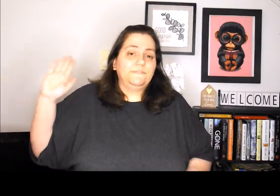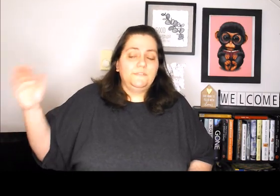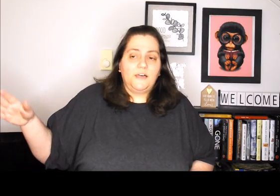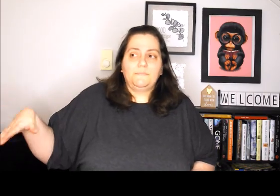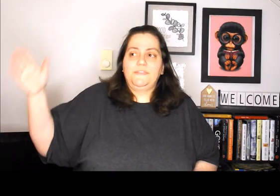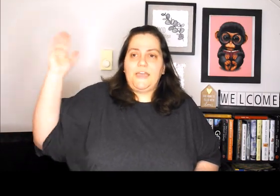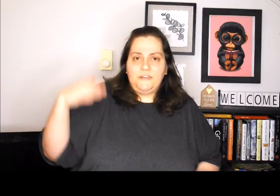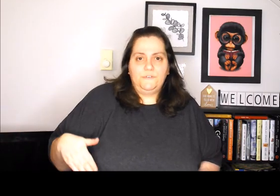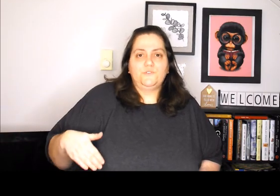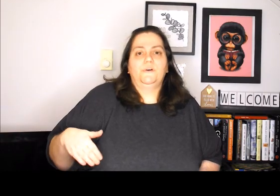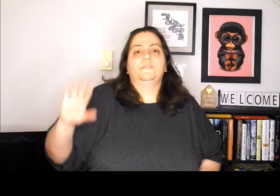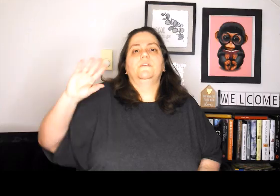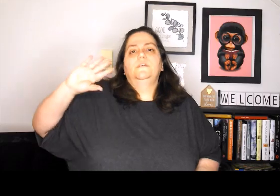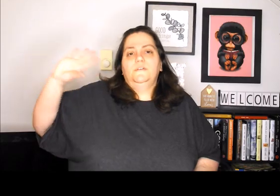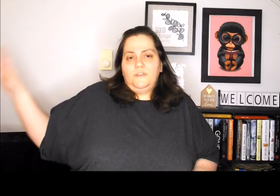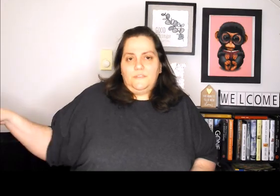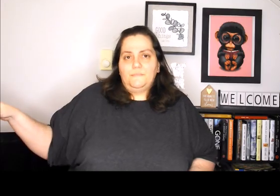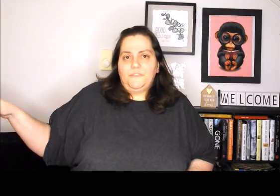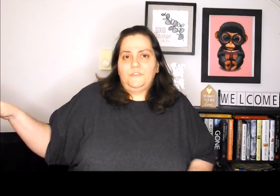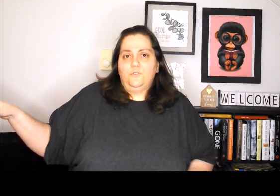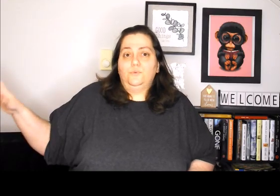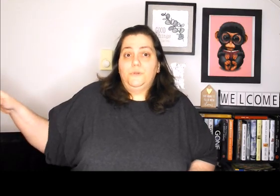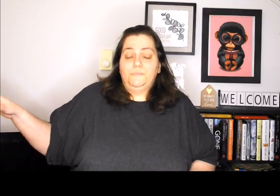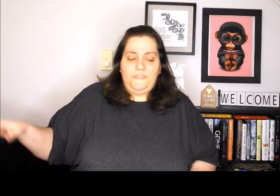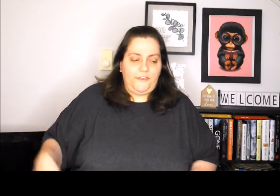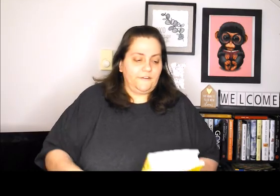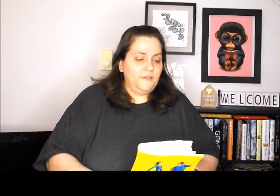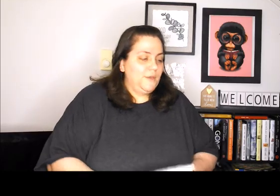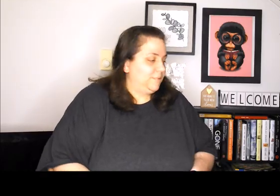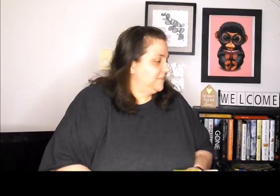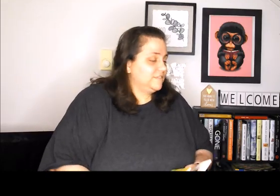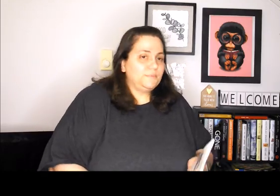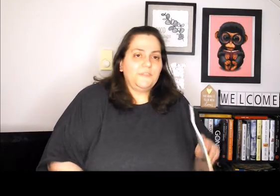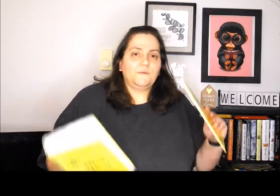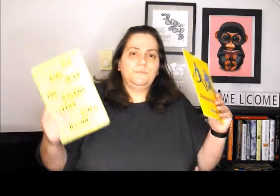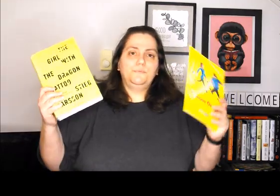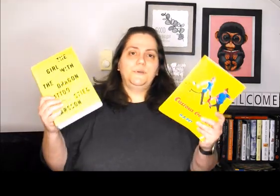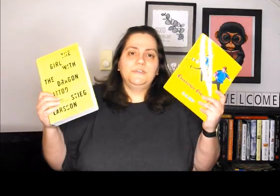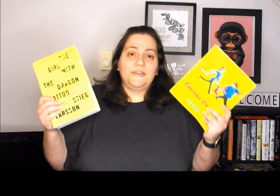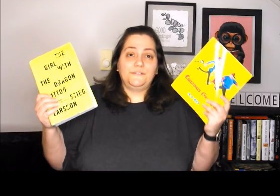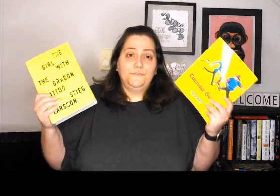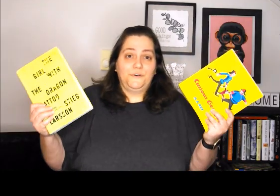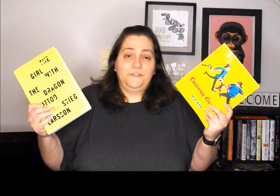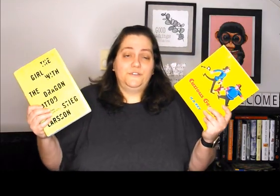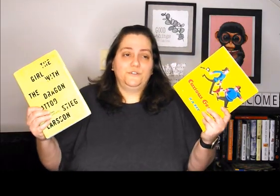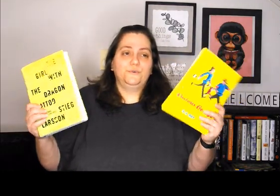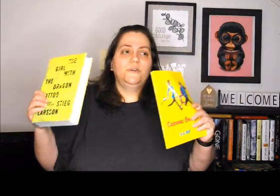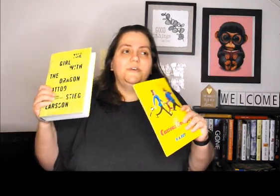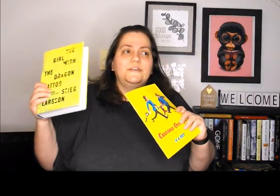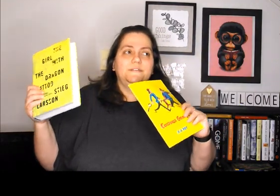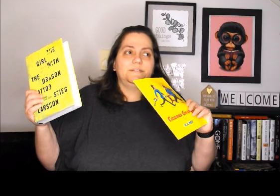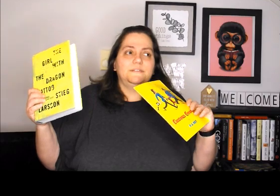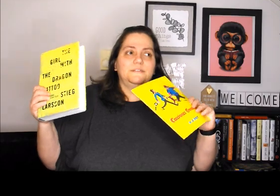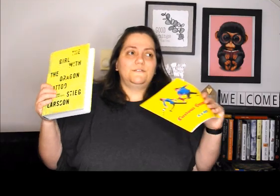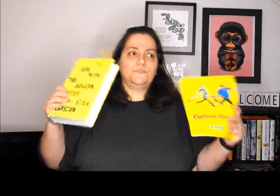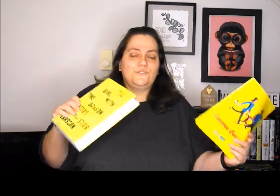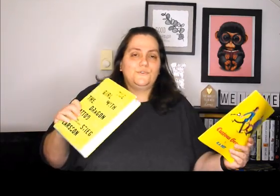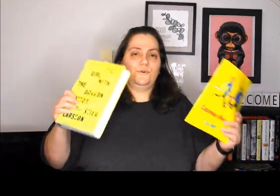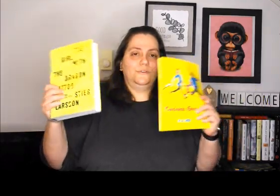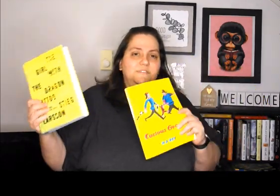If not, by the end of each month, the monthly total will be there. But this is what I thought would be really kind of fun to do is to reach the goal is